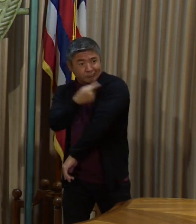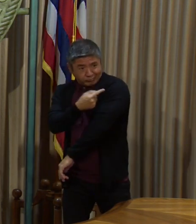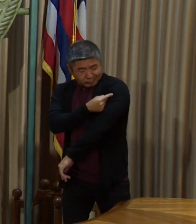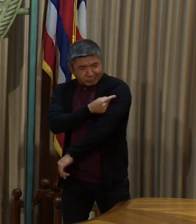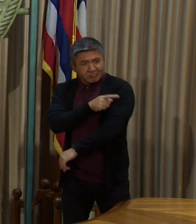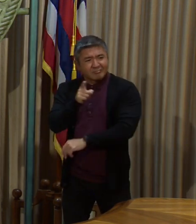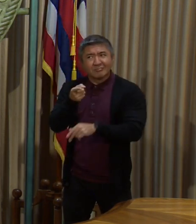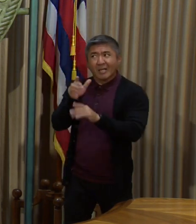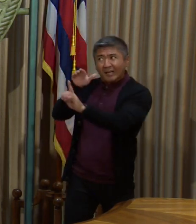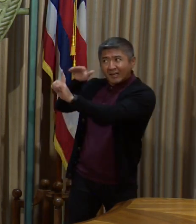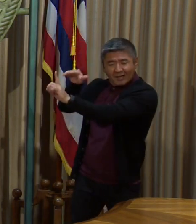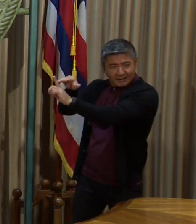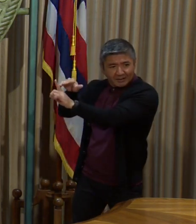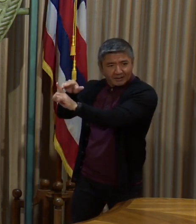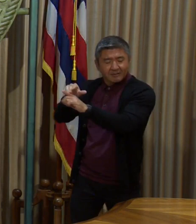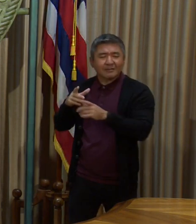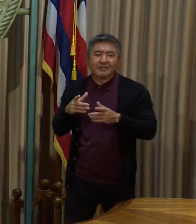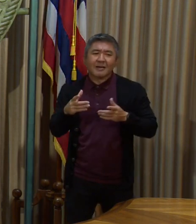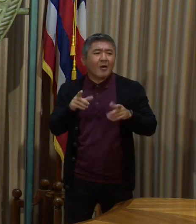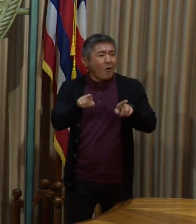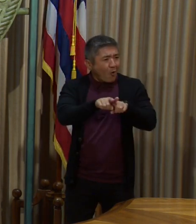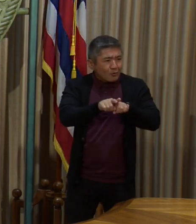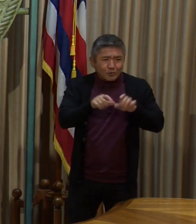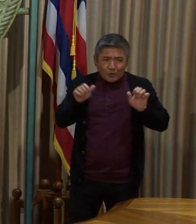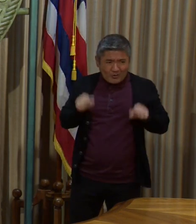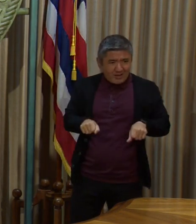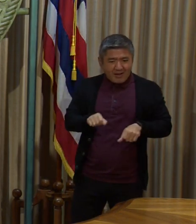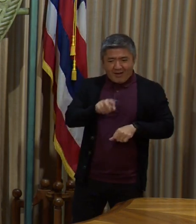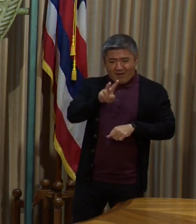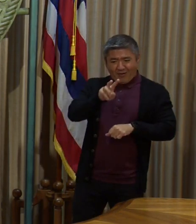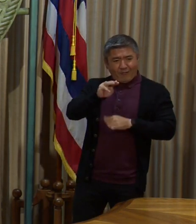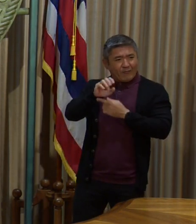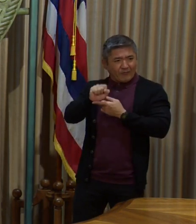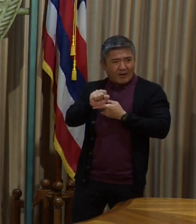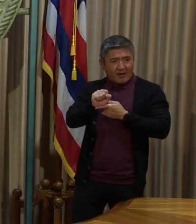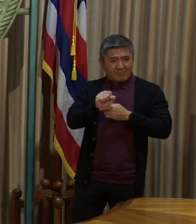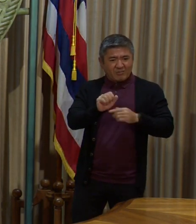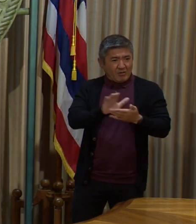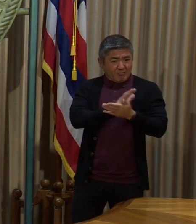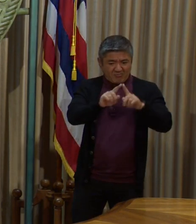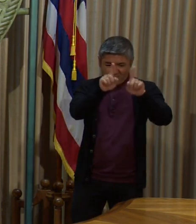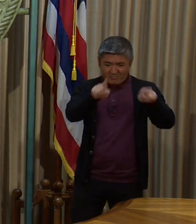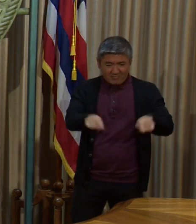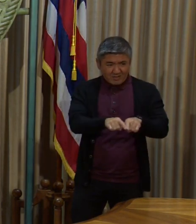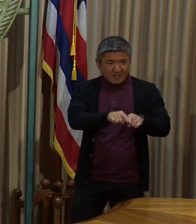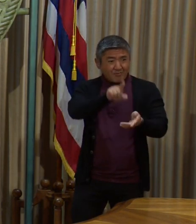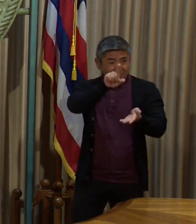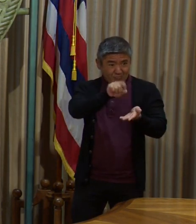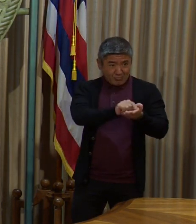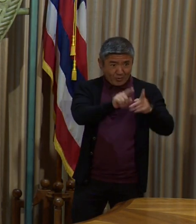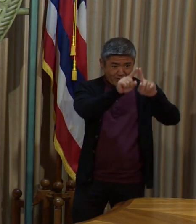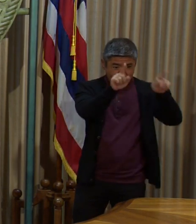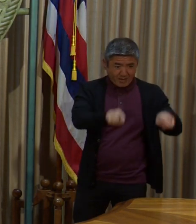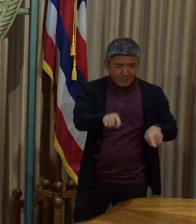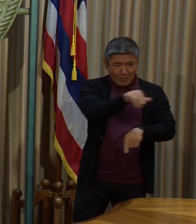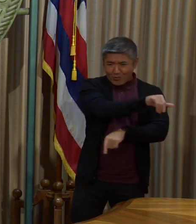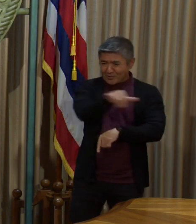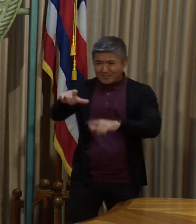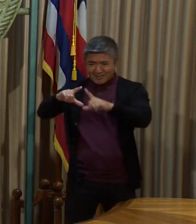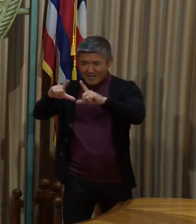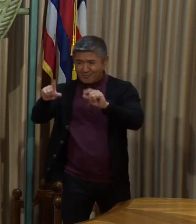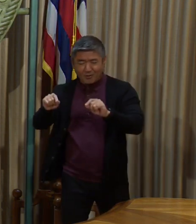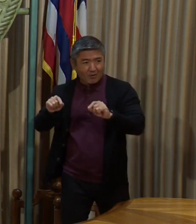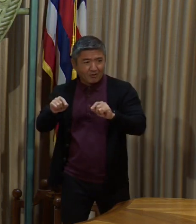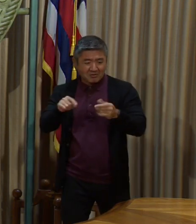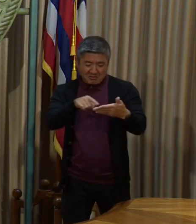print out their own VAMS sheet. It says the same thing that your vaccination card says. And so that's another perfect way to validate